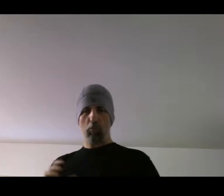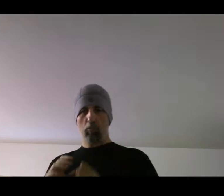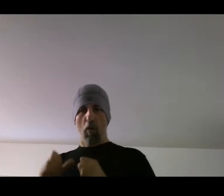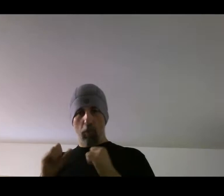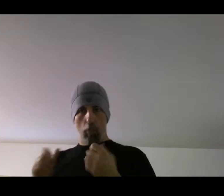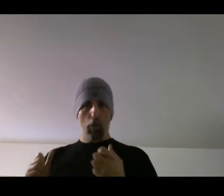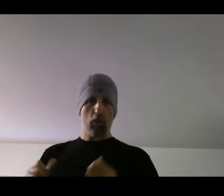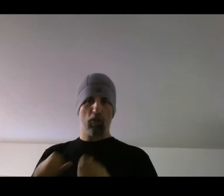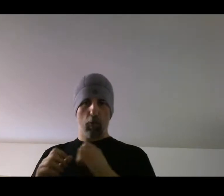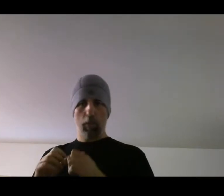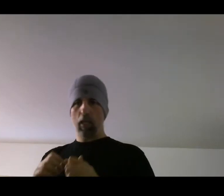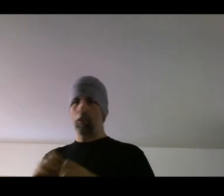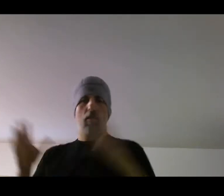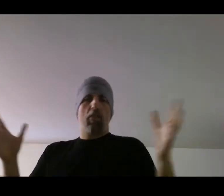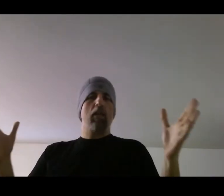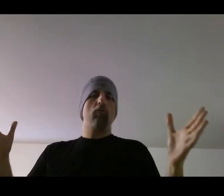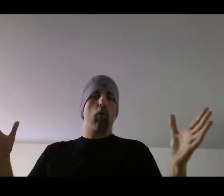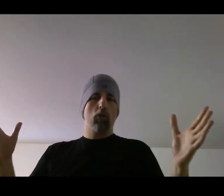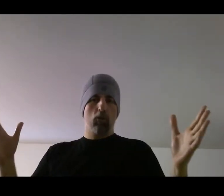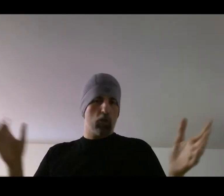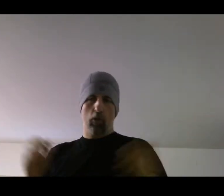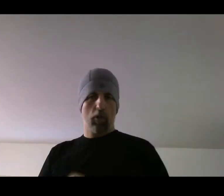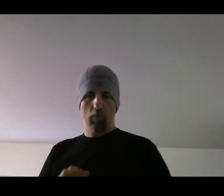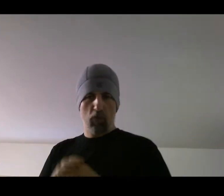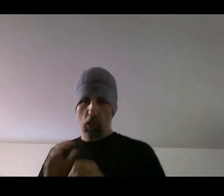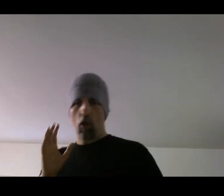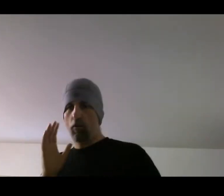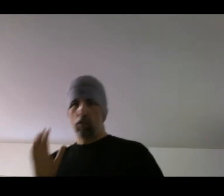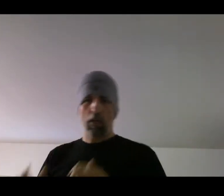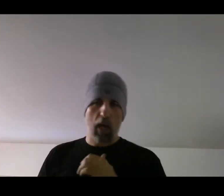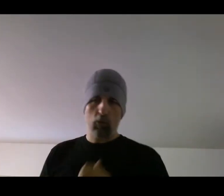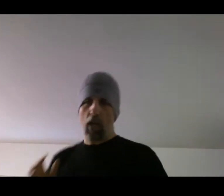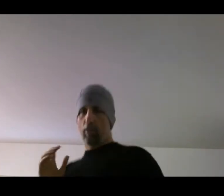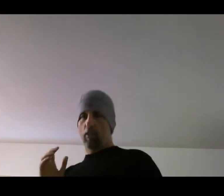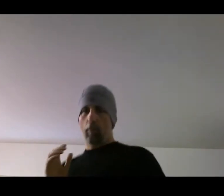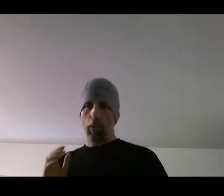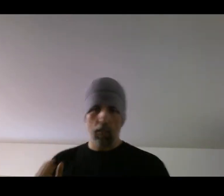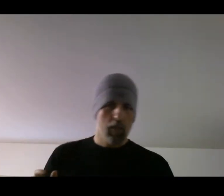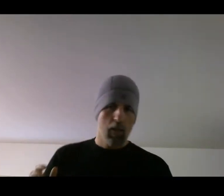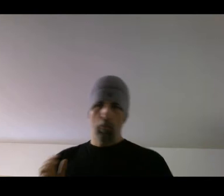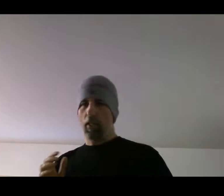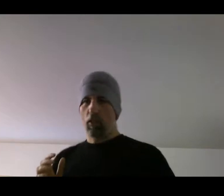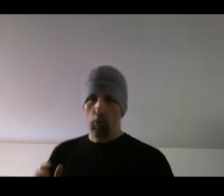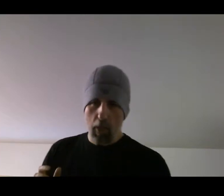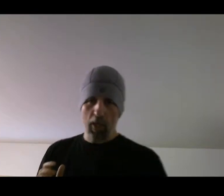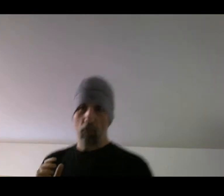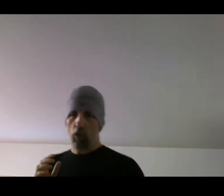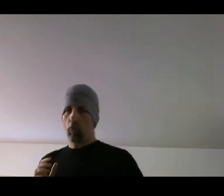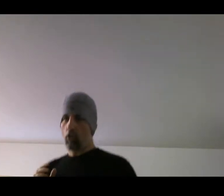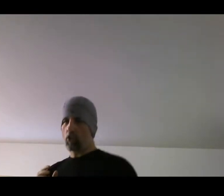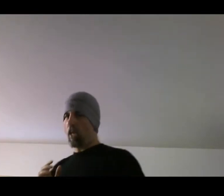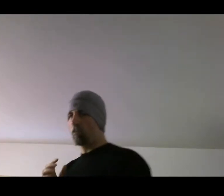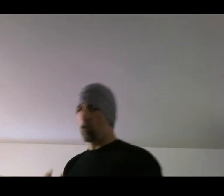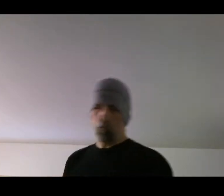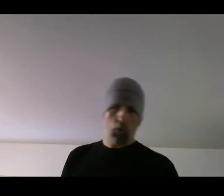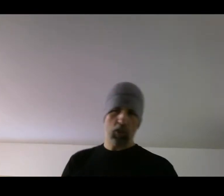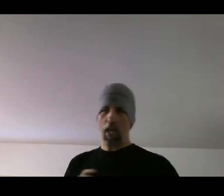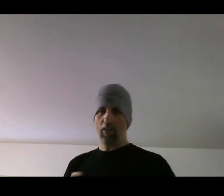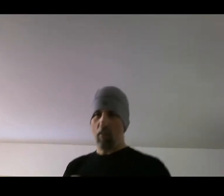for a burst, for being able to, think of Boyd Jones Jr. Just all of a sudden outside slip in, making you miss, looking for his chance, looking for his chance. And then